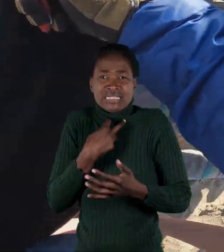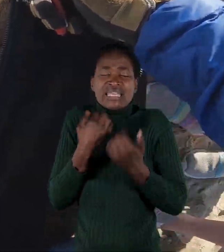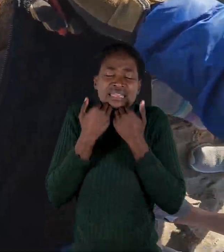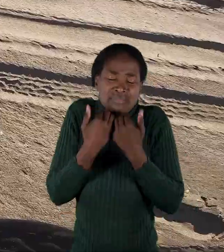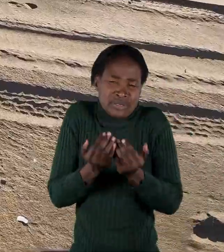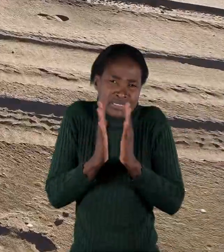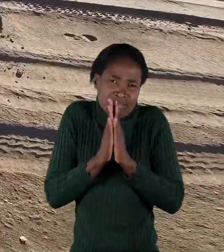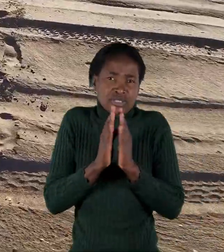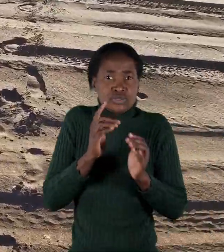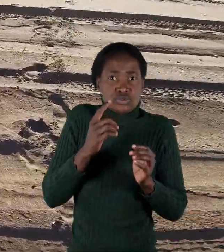help those seals.